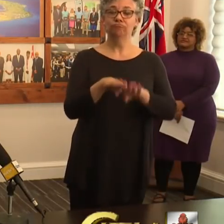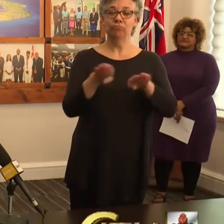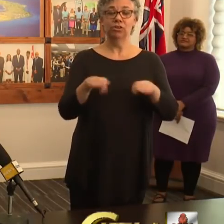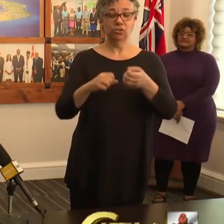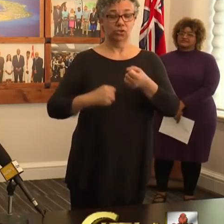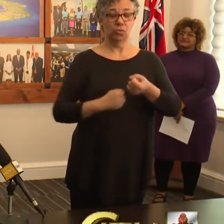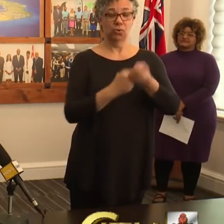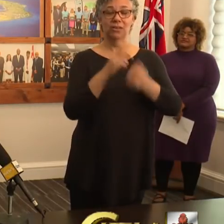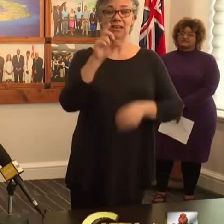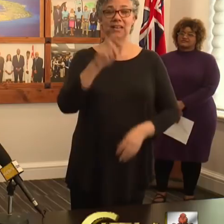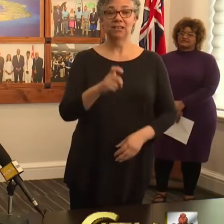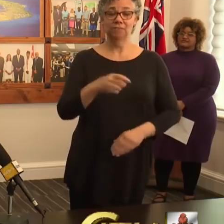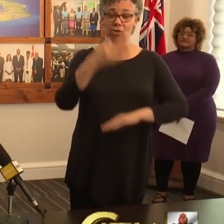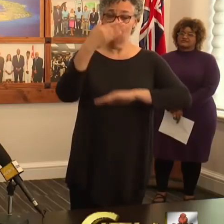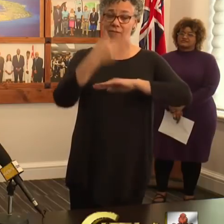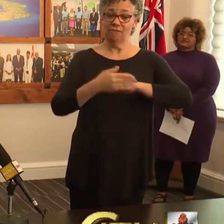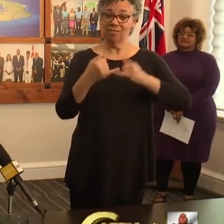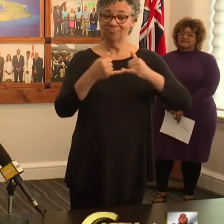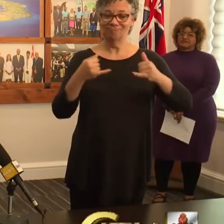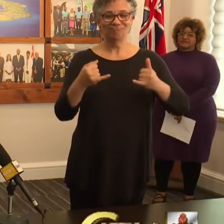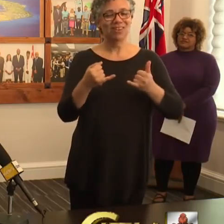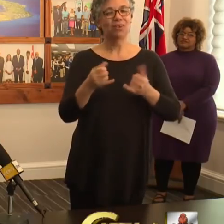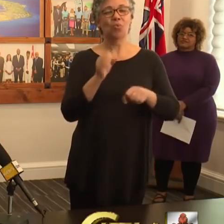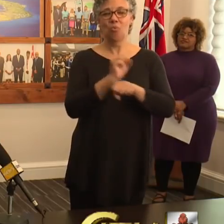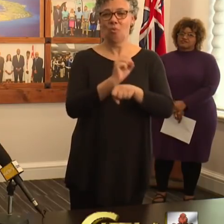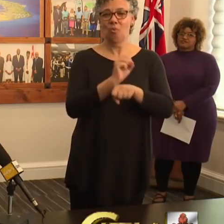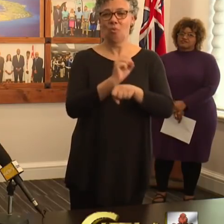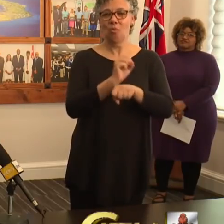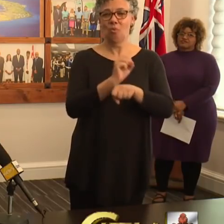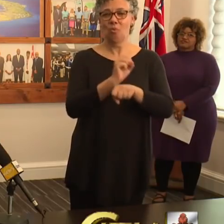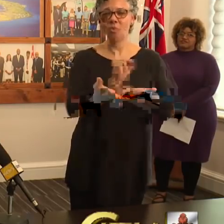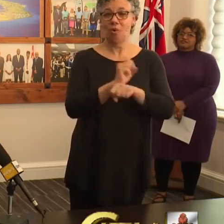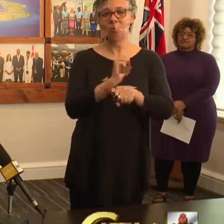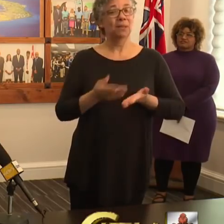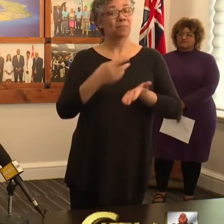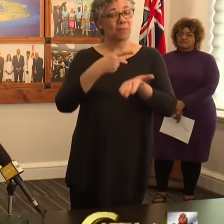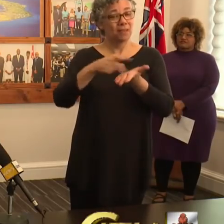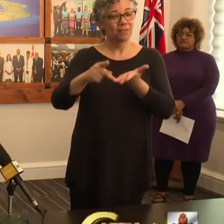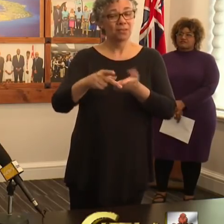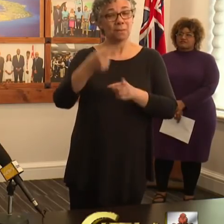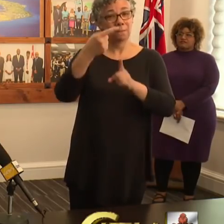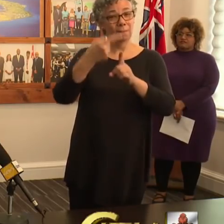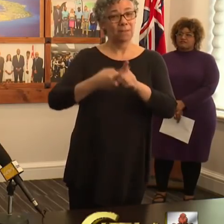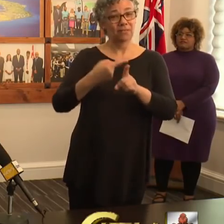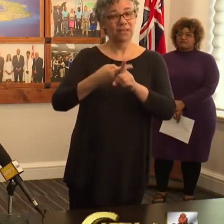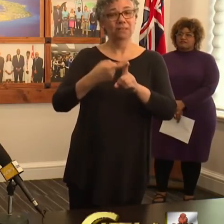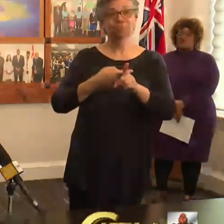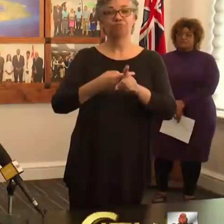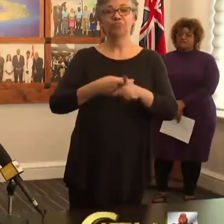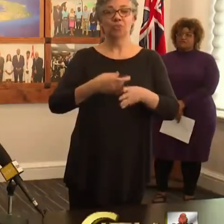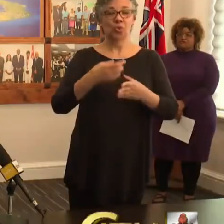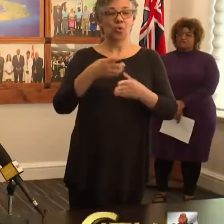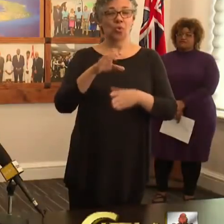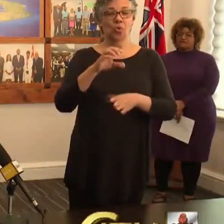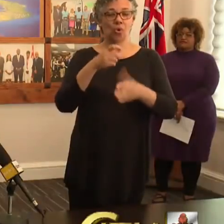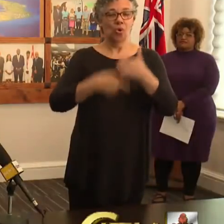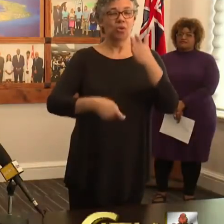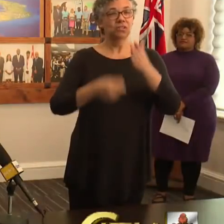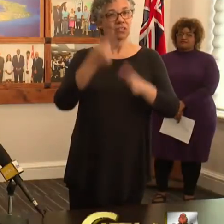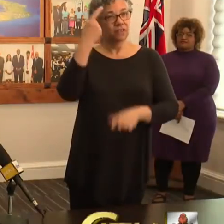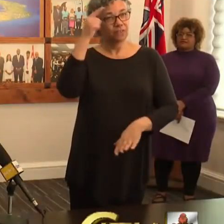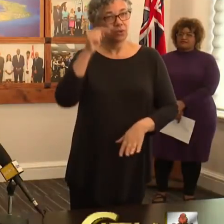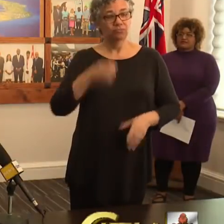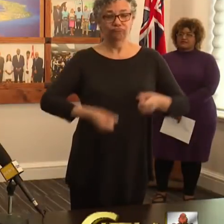of frontline essential healthcare services by funding the monthly request for TWISIs to help essential personnel